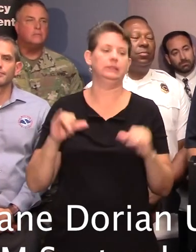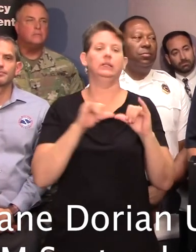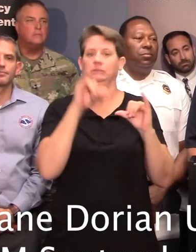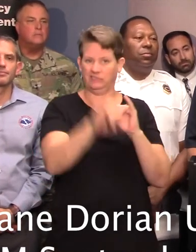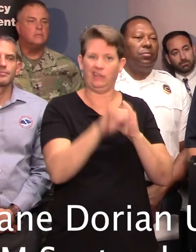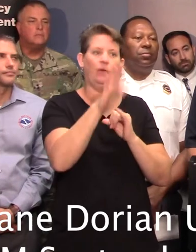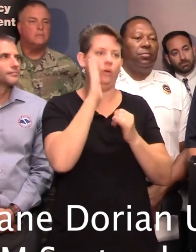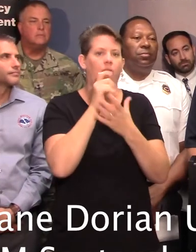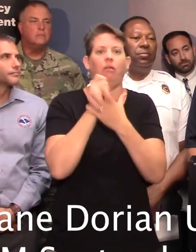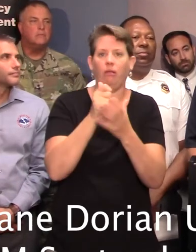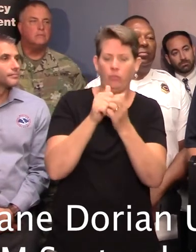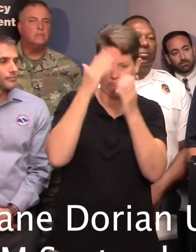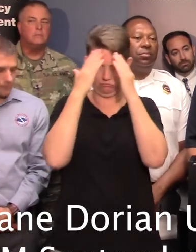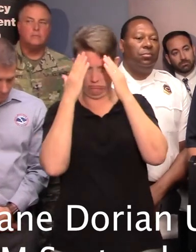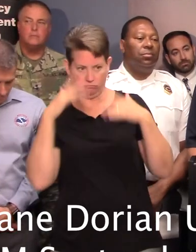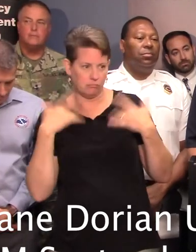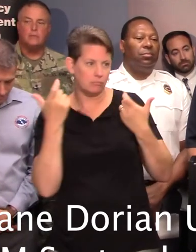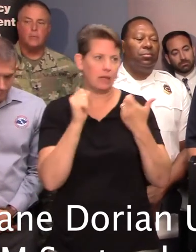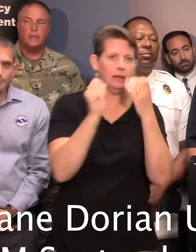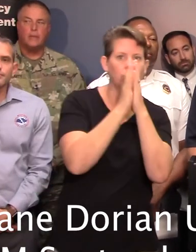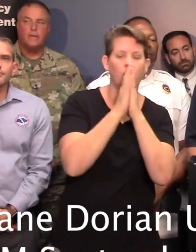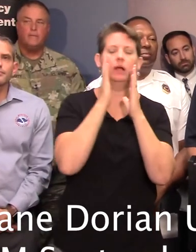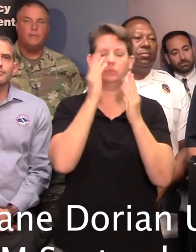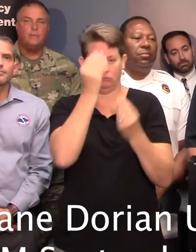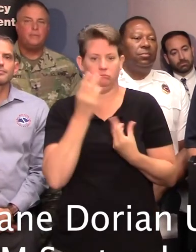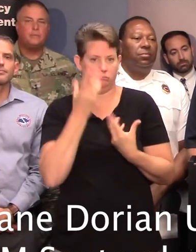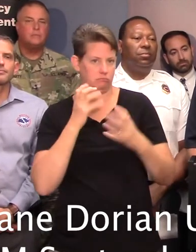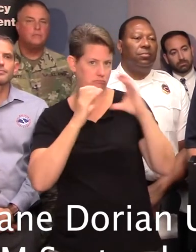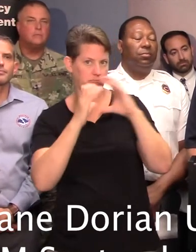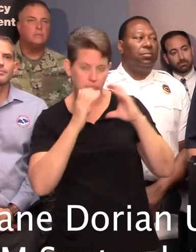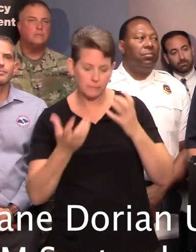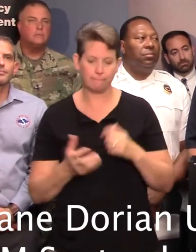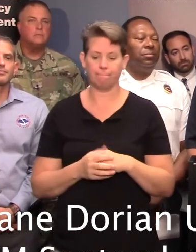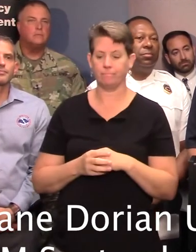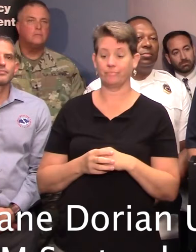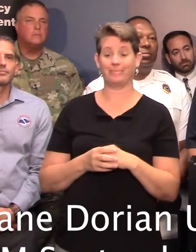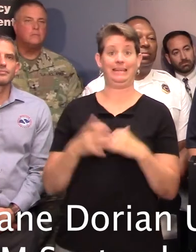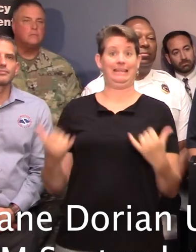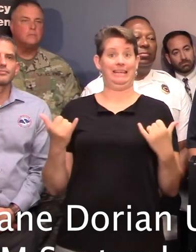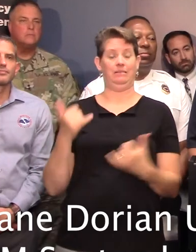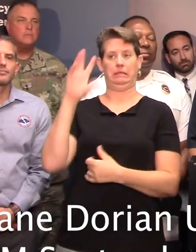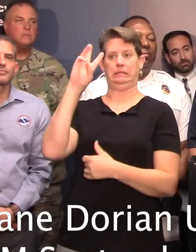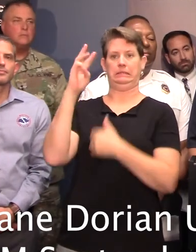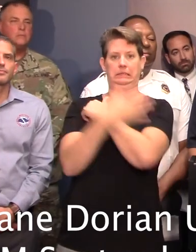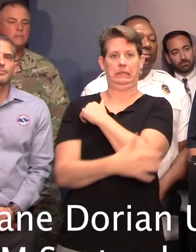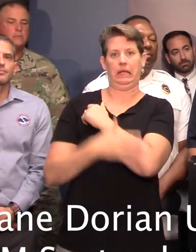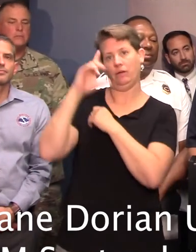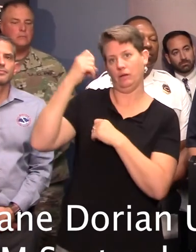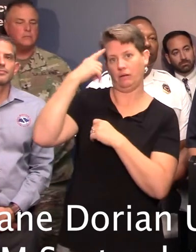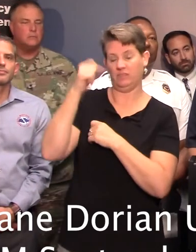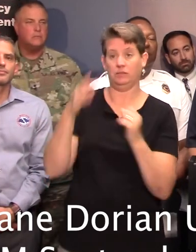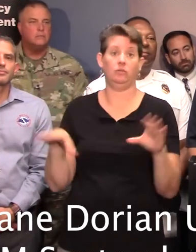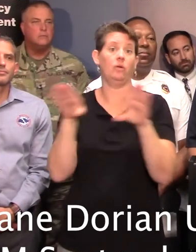situational awareness and any requests they might have. There are, right now, six county governments that were closed today,